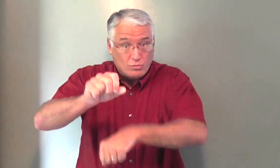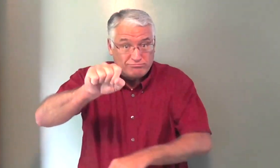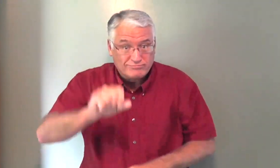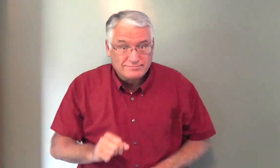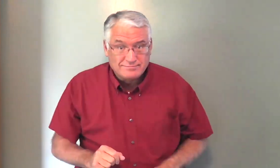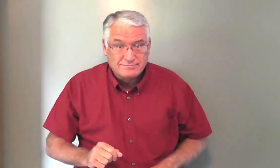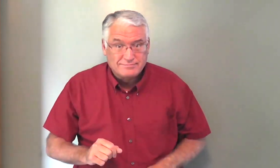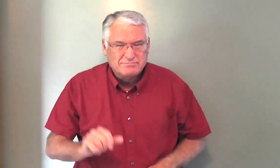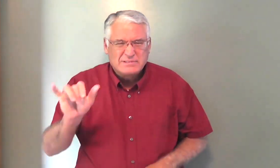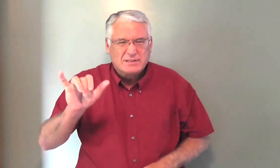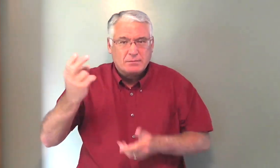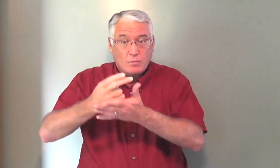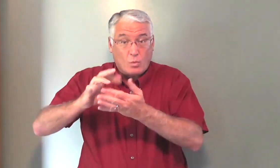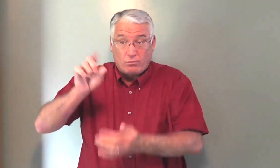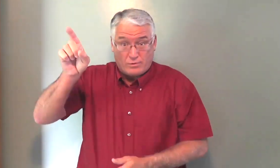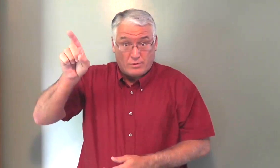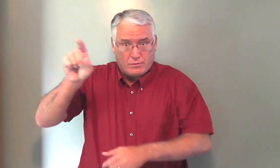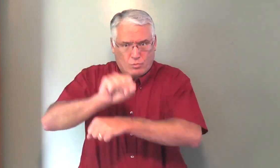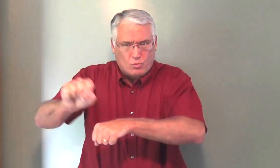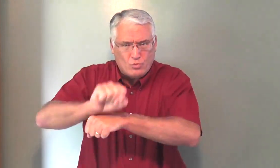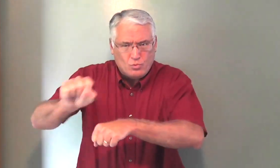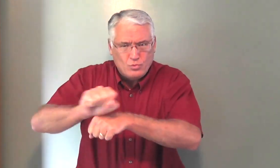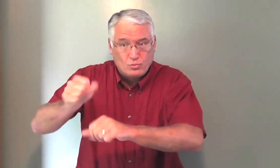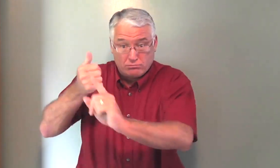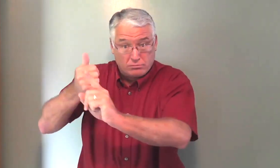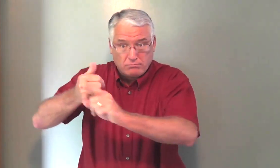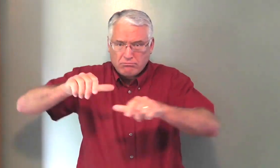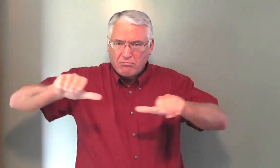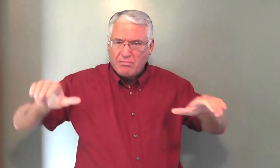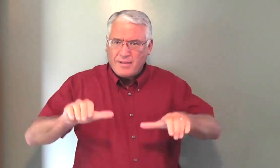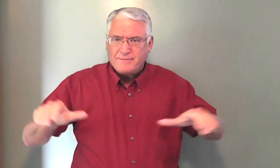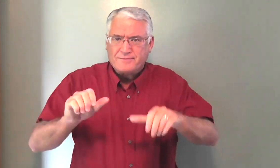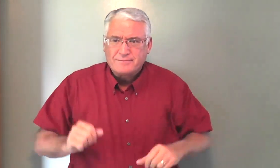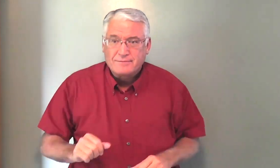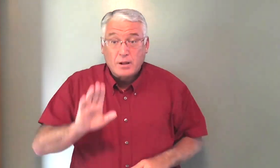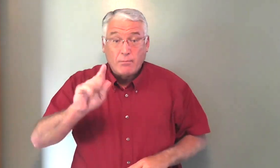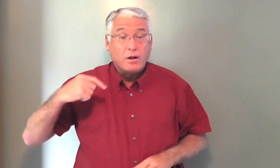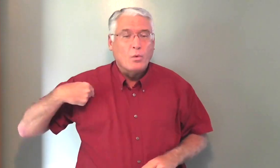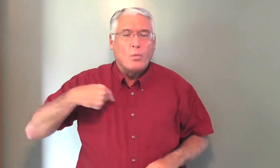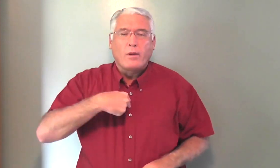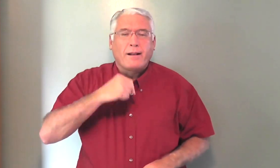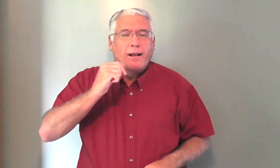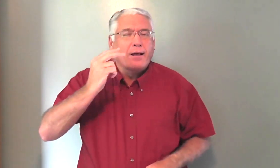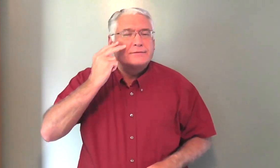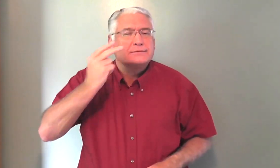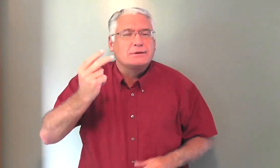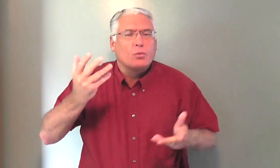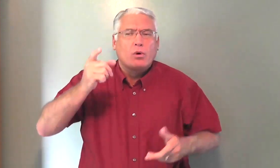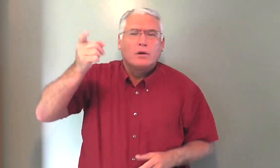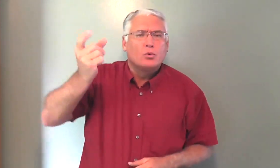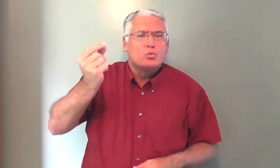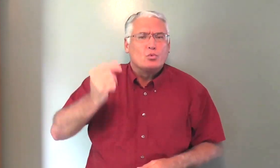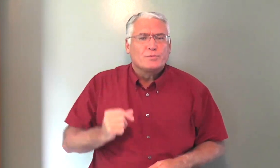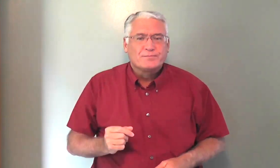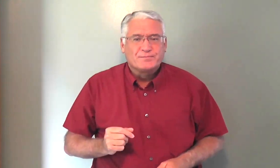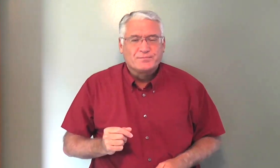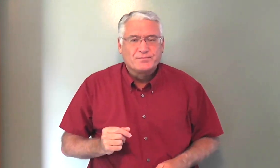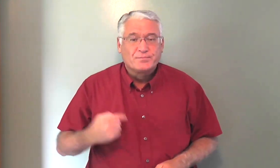back there, they were working hard. Yes. Same as the Holy Spirit himself. He works hard behind the scenes. But we do not see what he does.